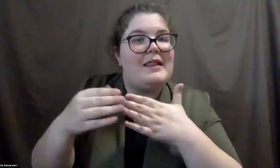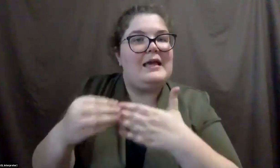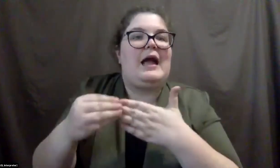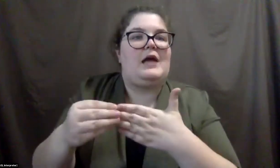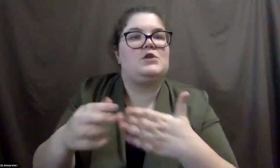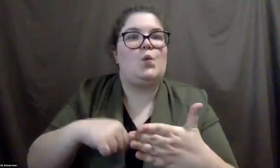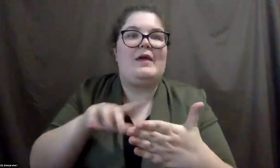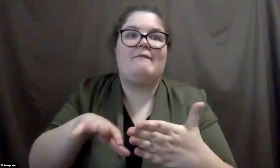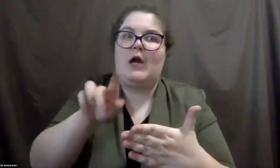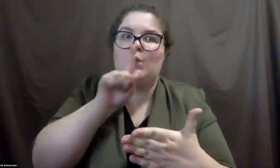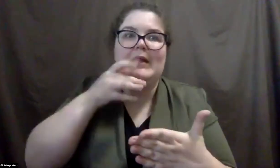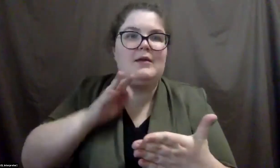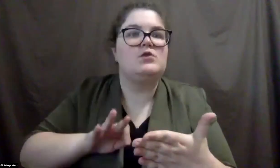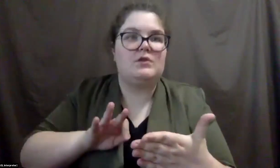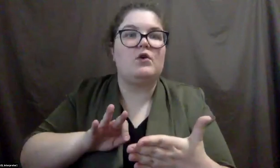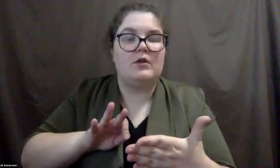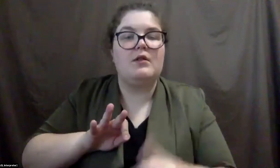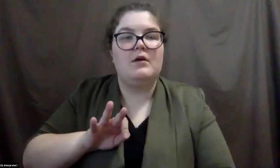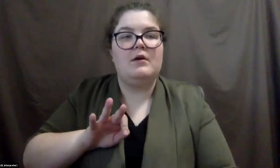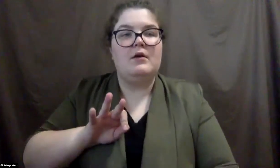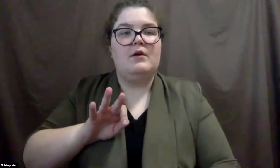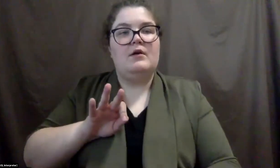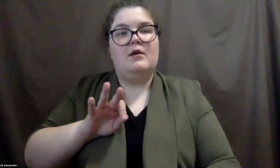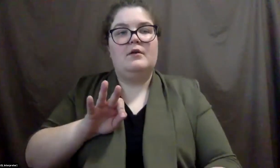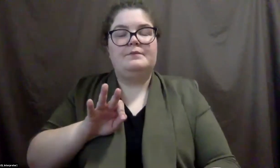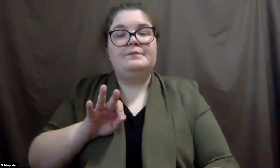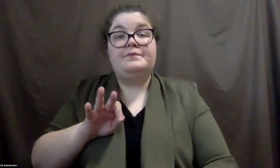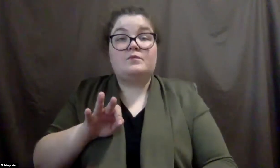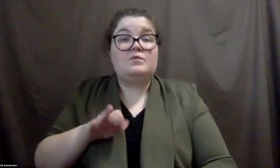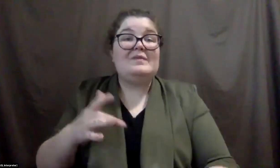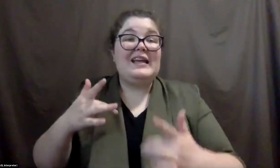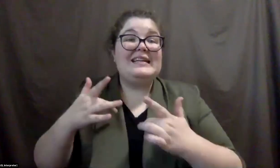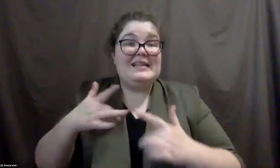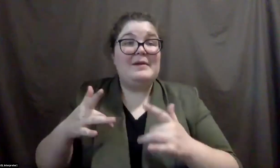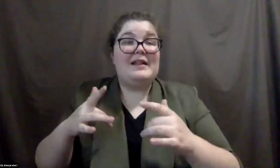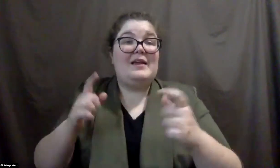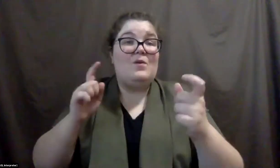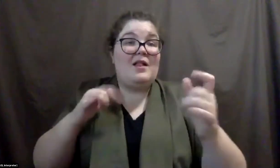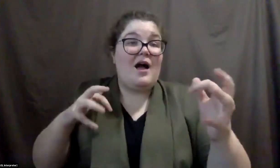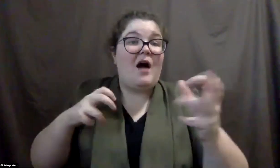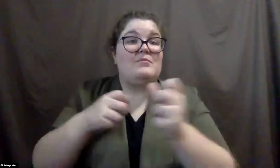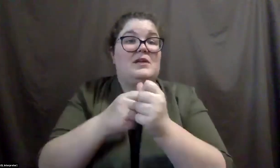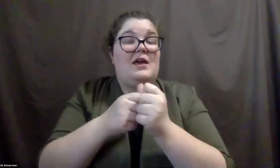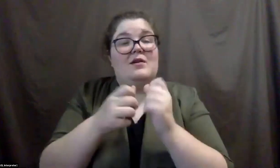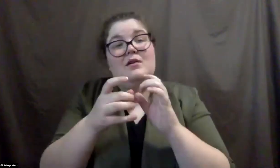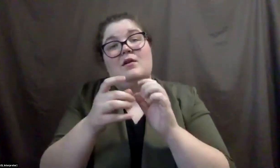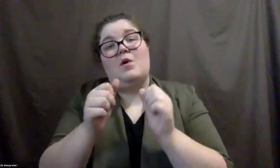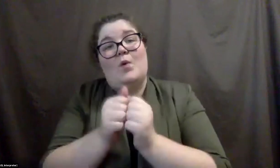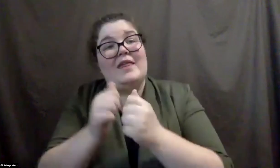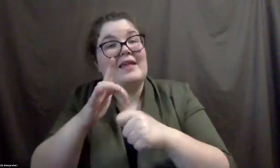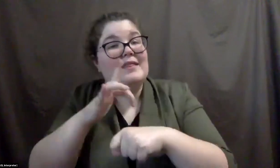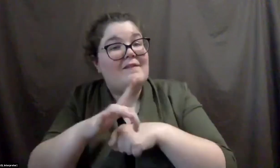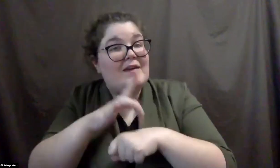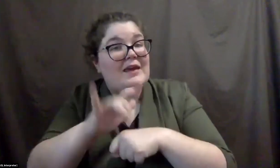uh, really useful. Um, those are frequently updated, uh, in response to, you know, changes in, um, the availability of